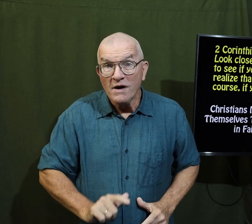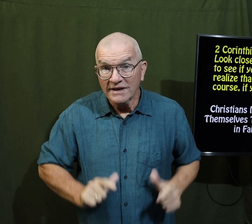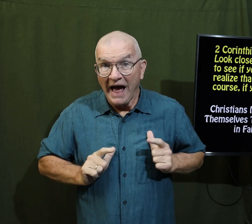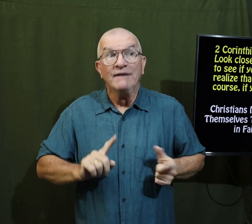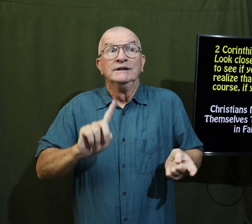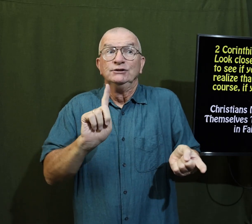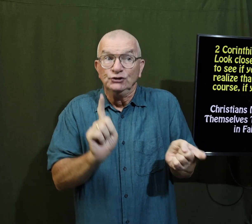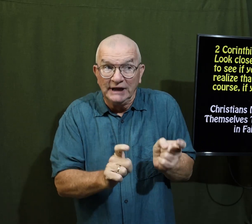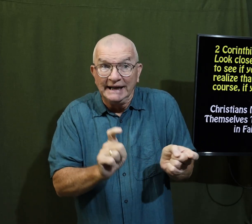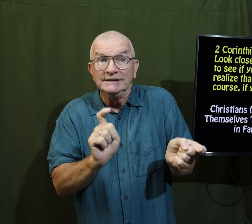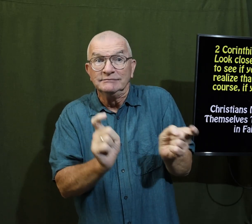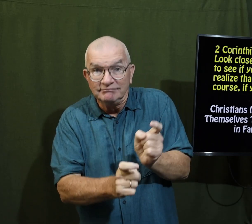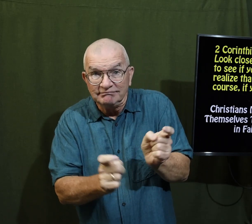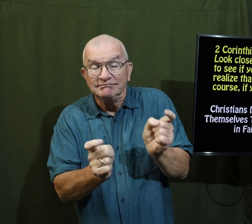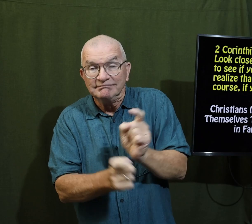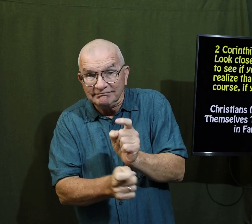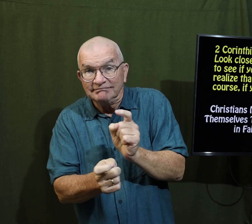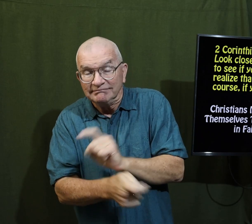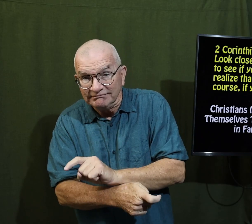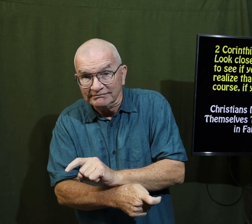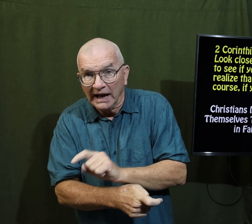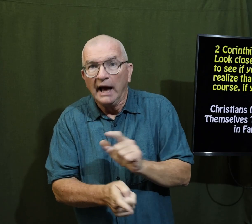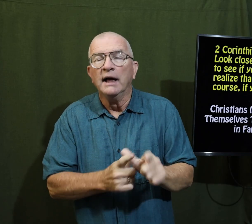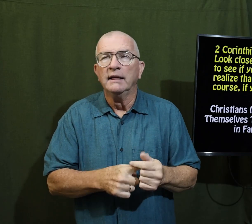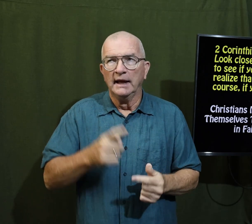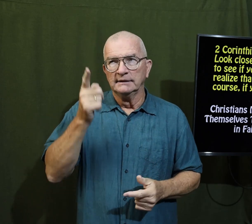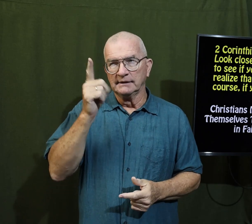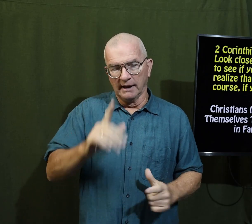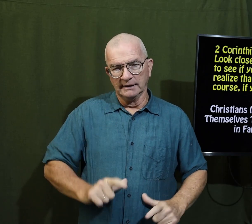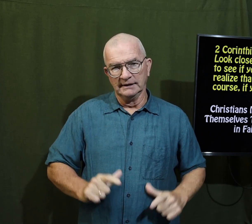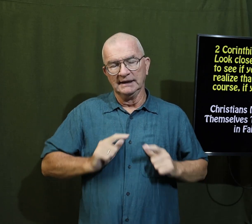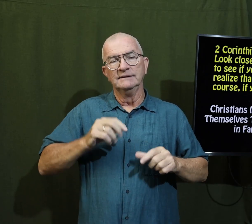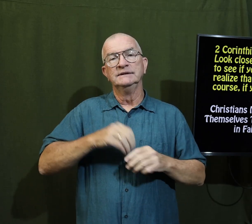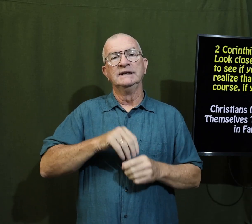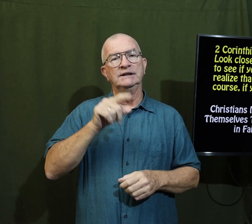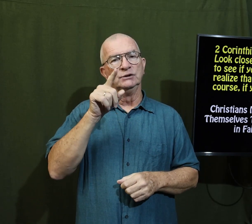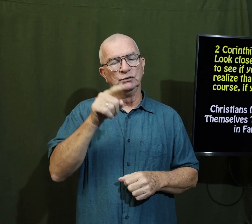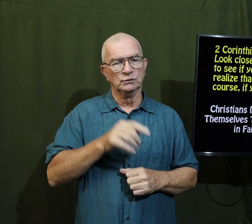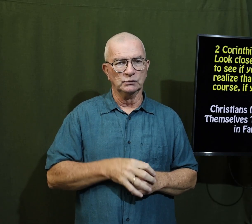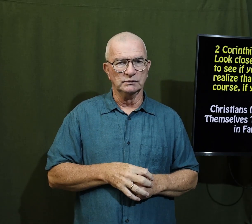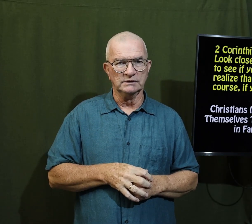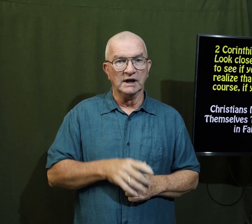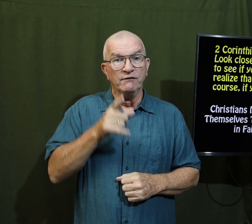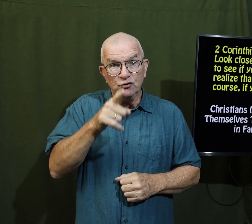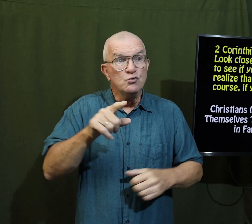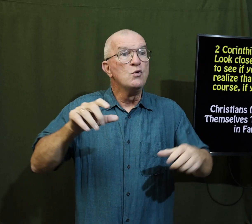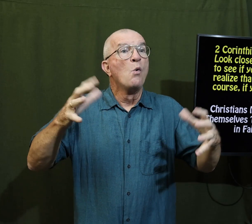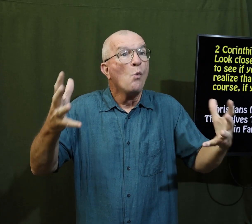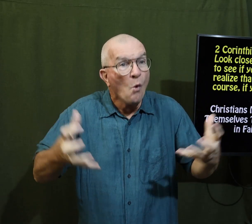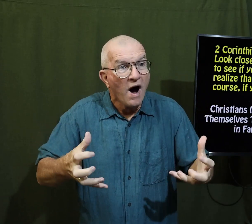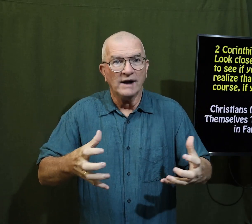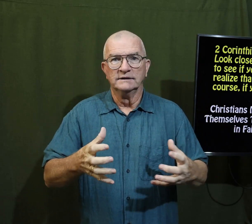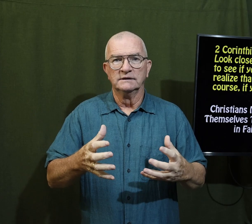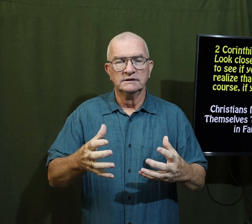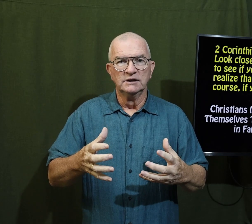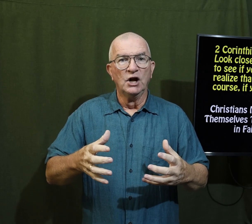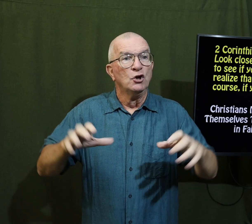if your life is changing then God is living in you if you want